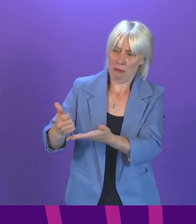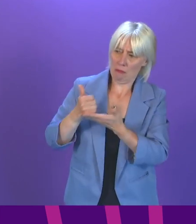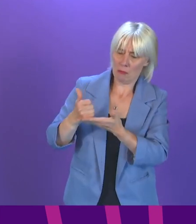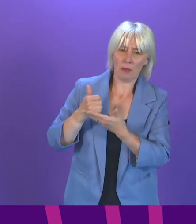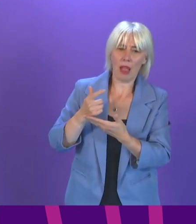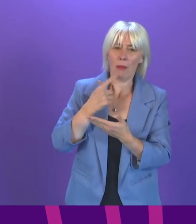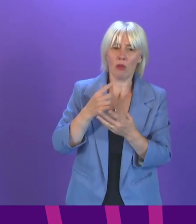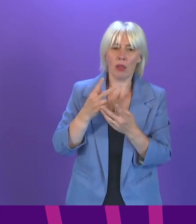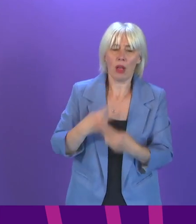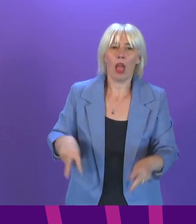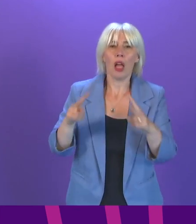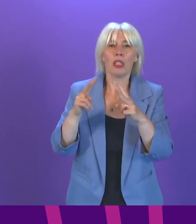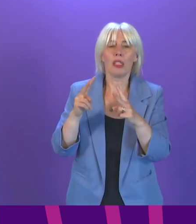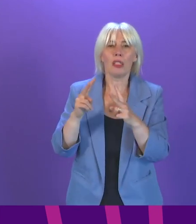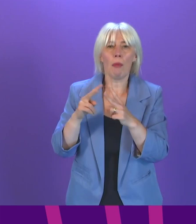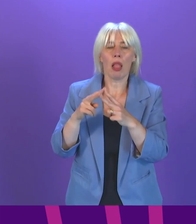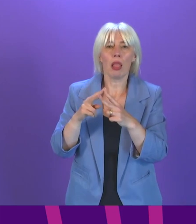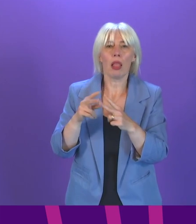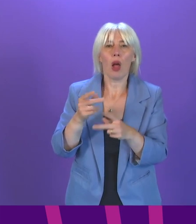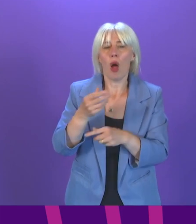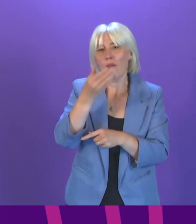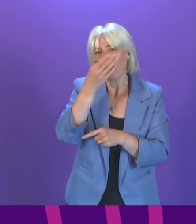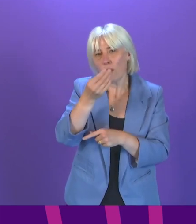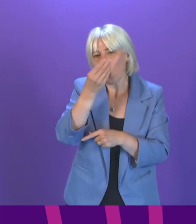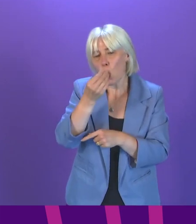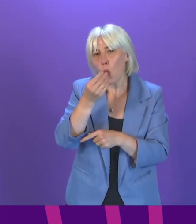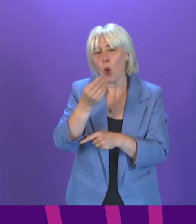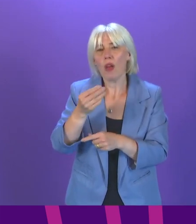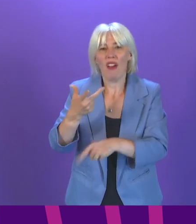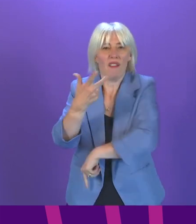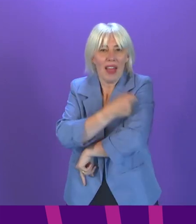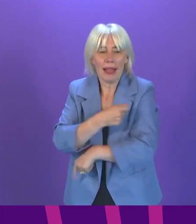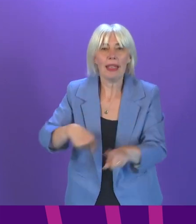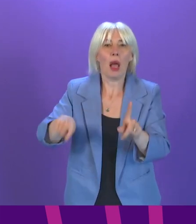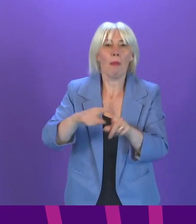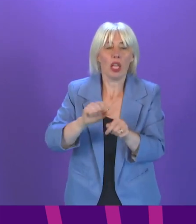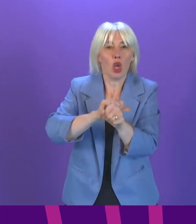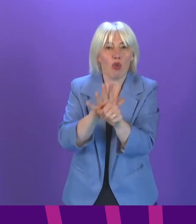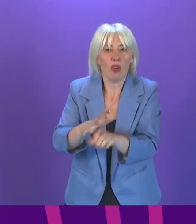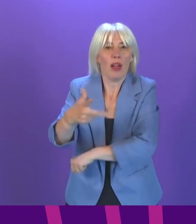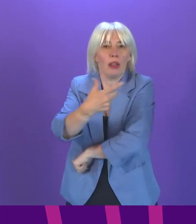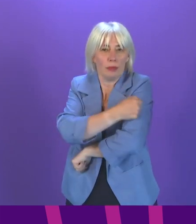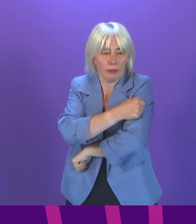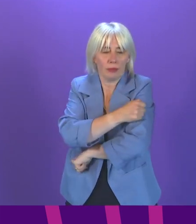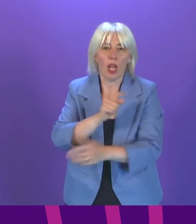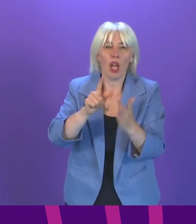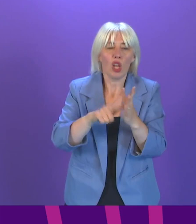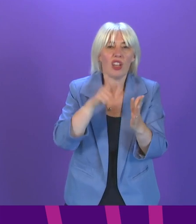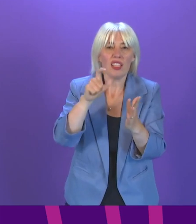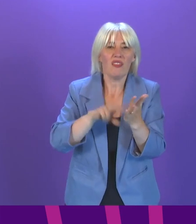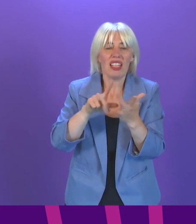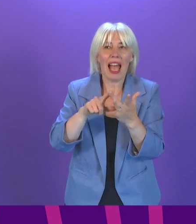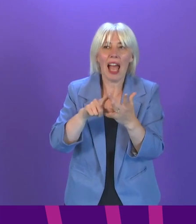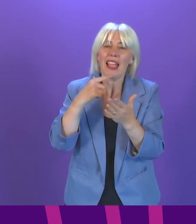double up their winter flu vaccine with a COVID booster. While JCVI advice is awaited on any